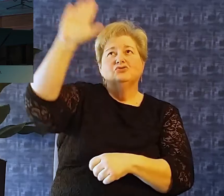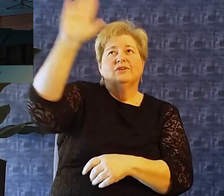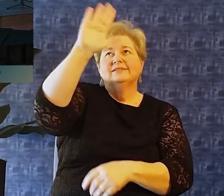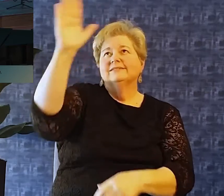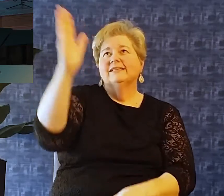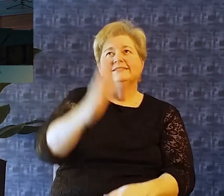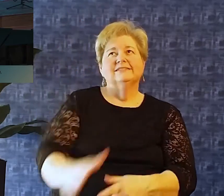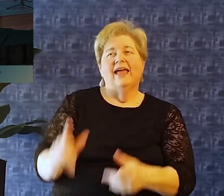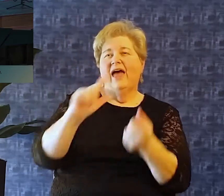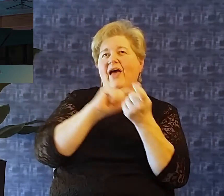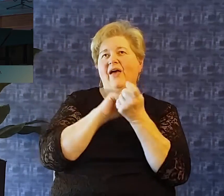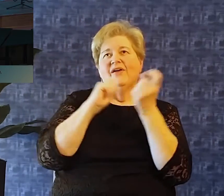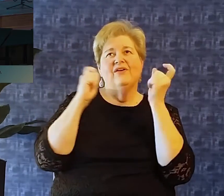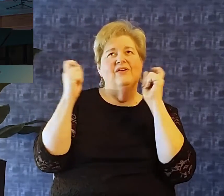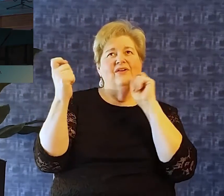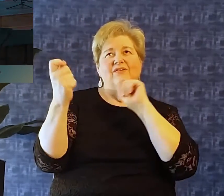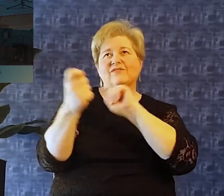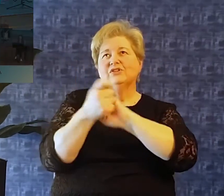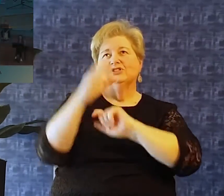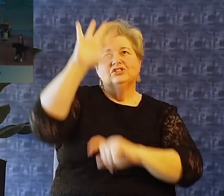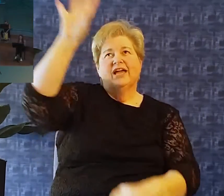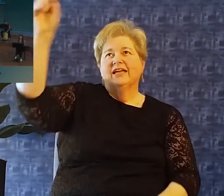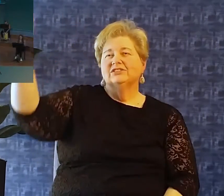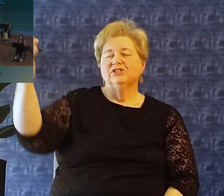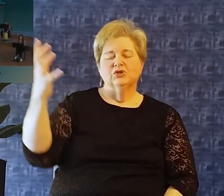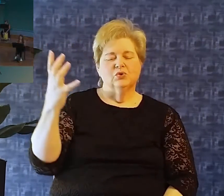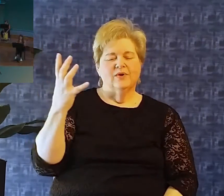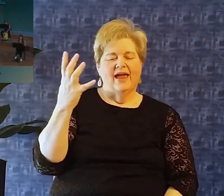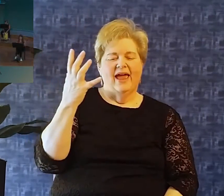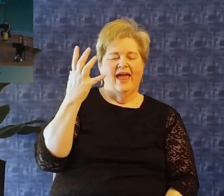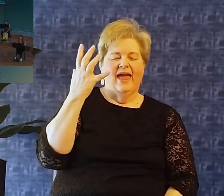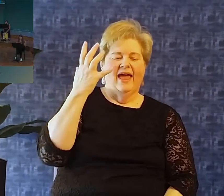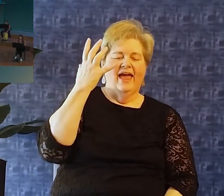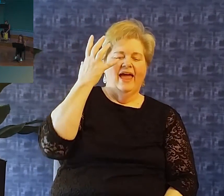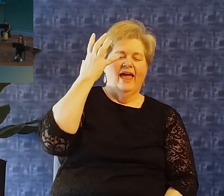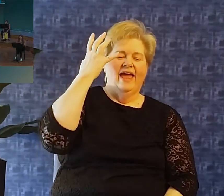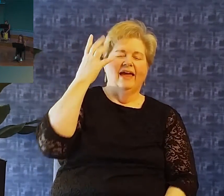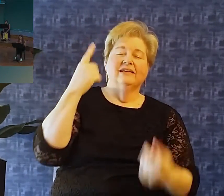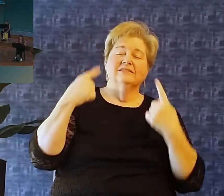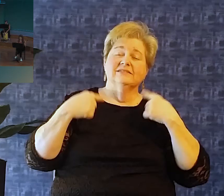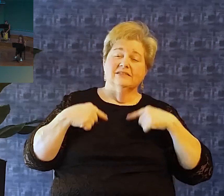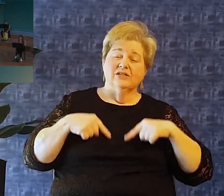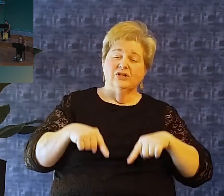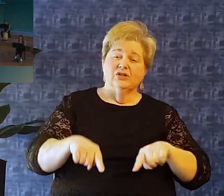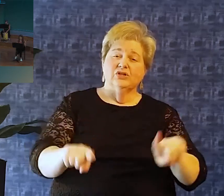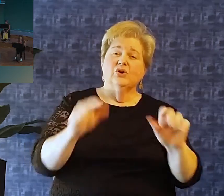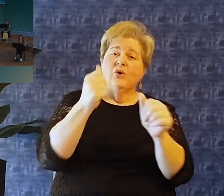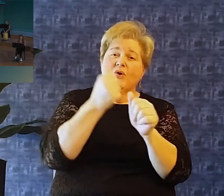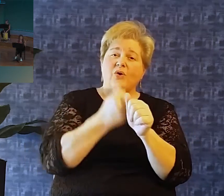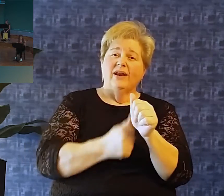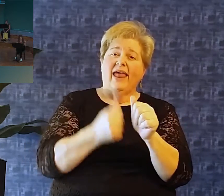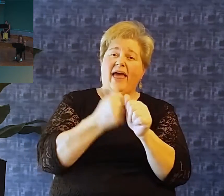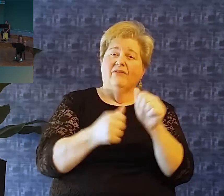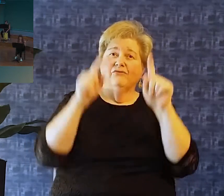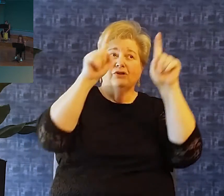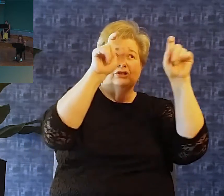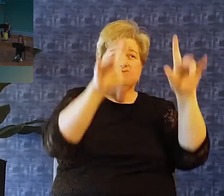I rest on His unchanging grace In